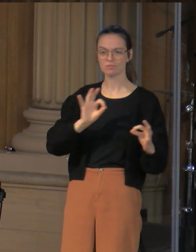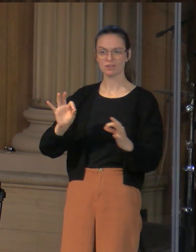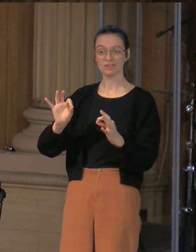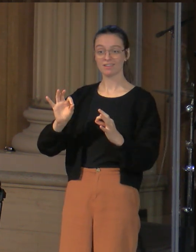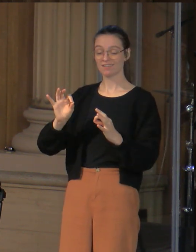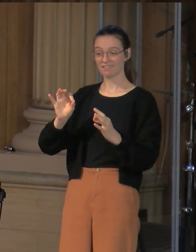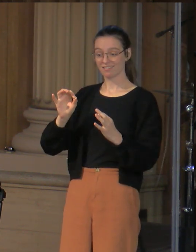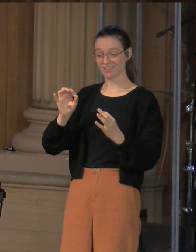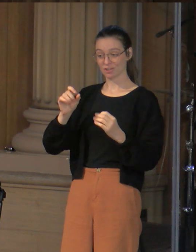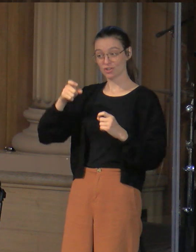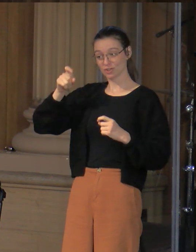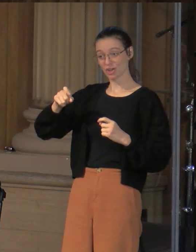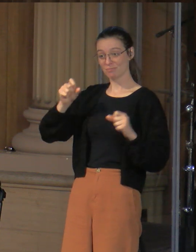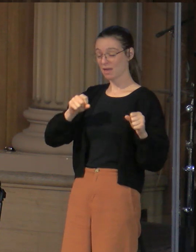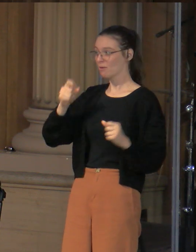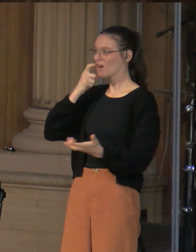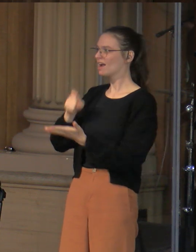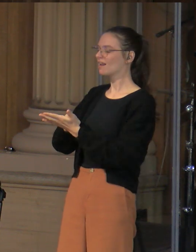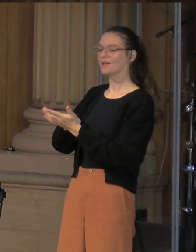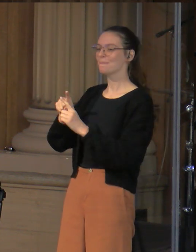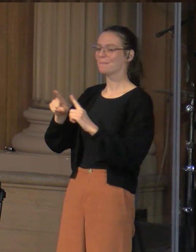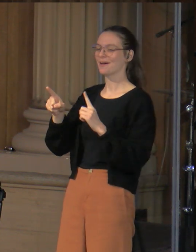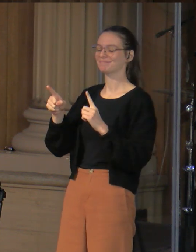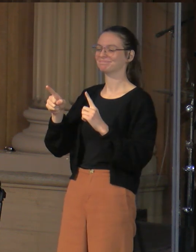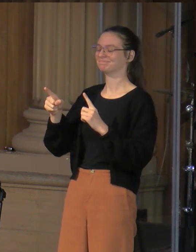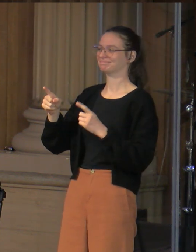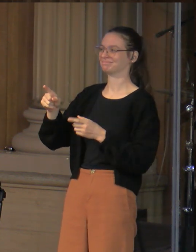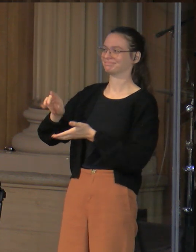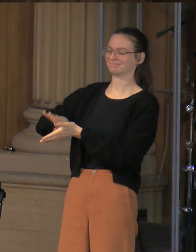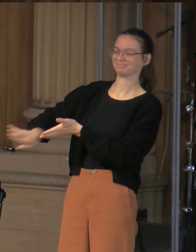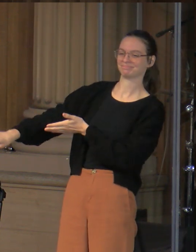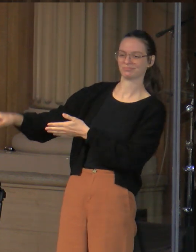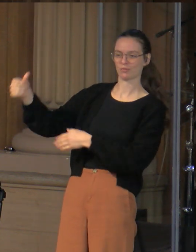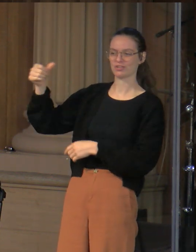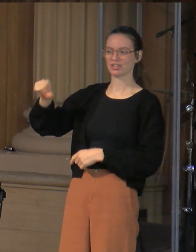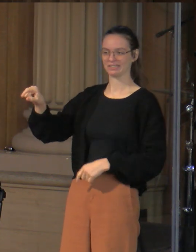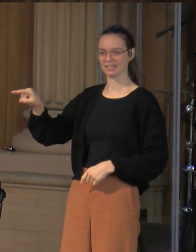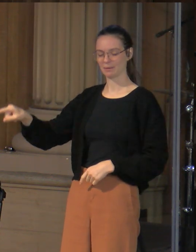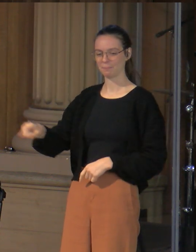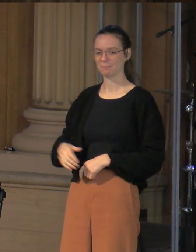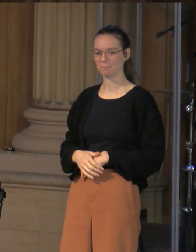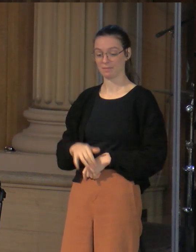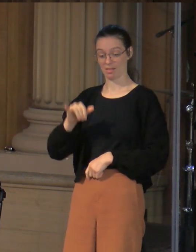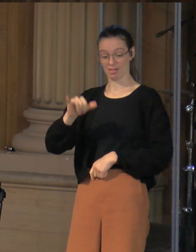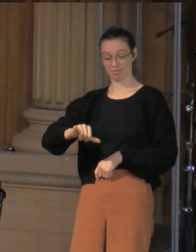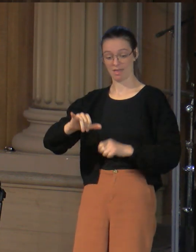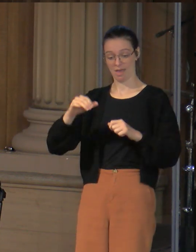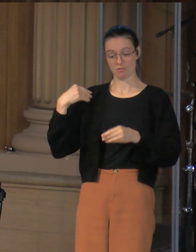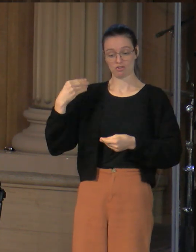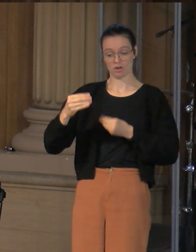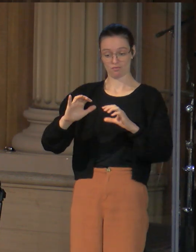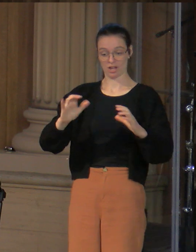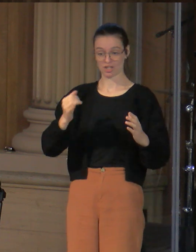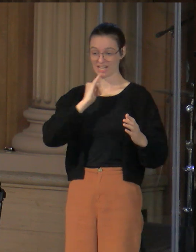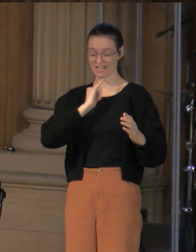And this was how things were to work out throughout history, that that generation of the nation of Israel would, as a whole, reject Jesus.